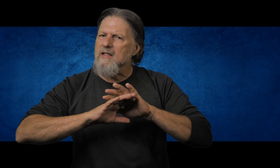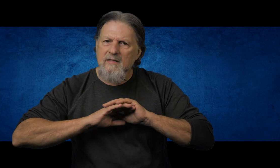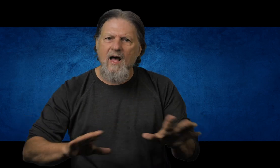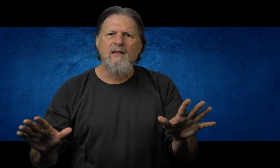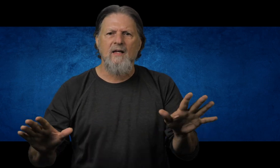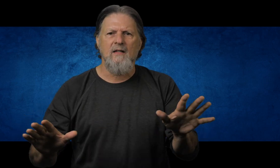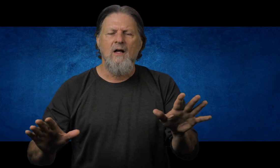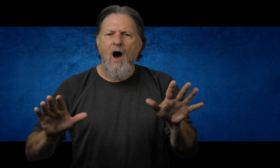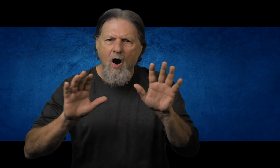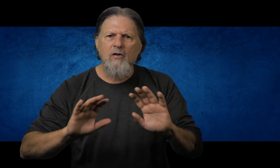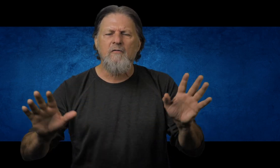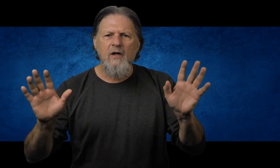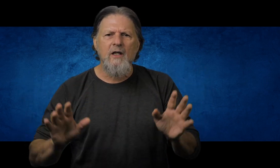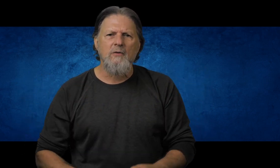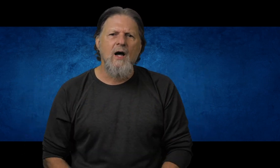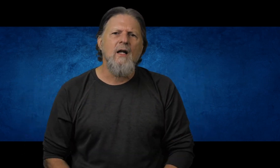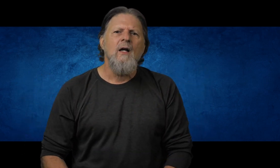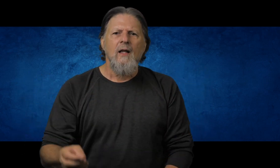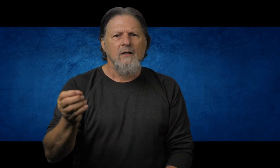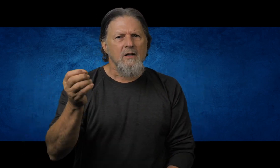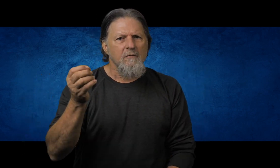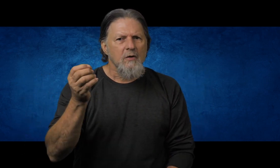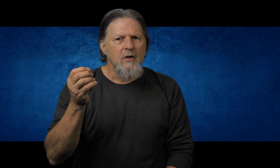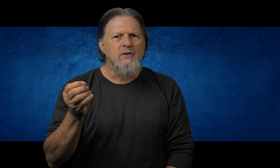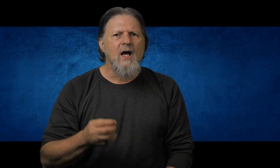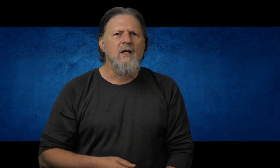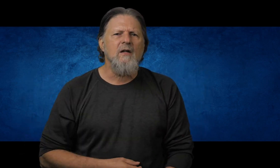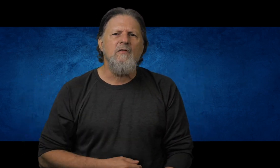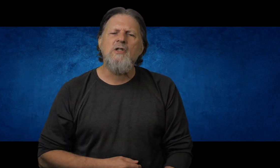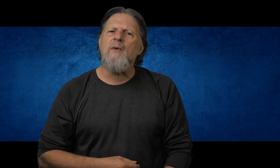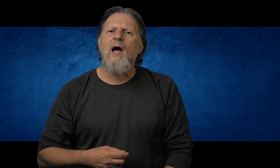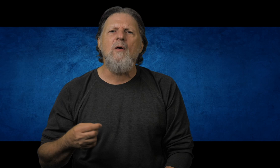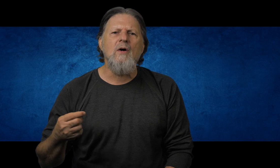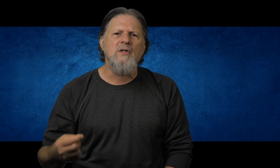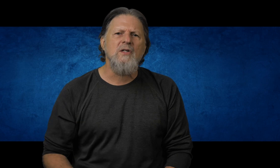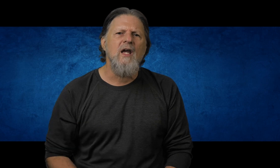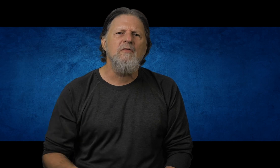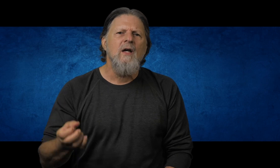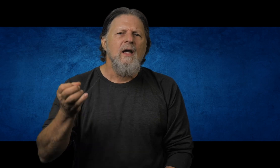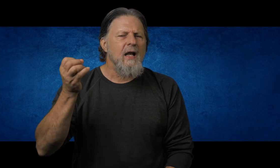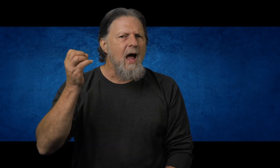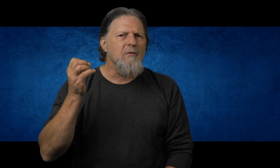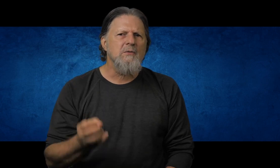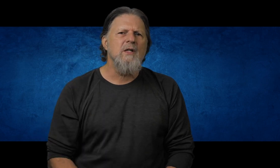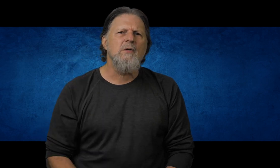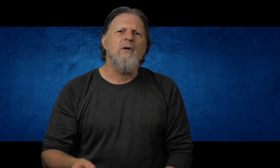nothing. All the feelings were gone, and the devil used that to convince me I wasn't saved, and I was miserable,